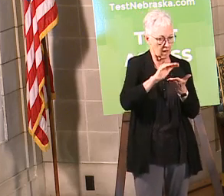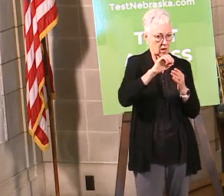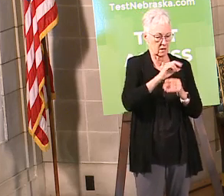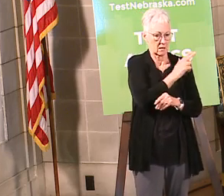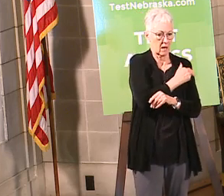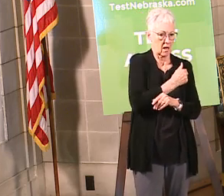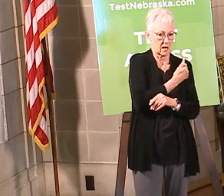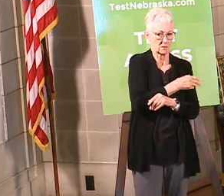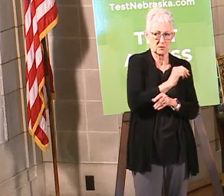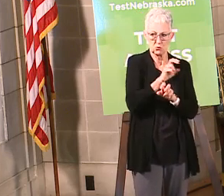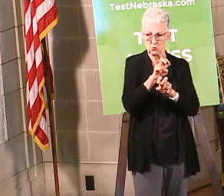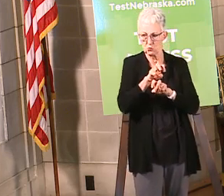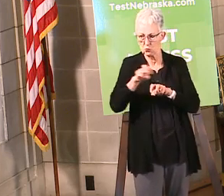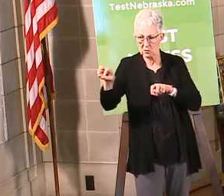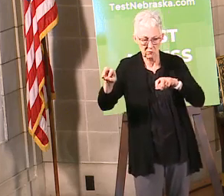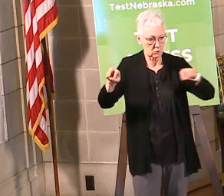wasn't